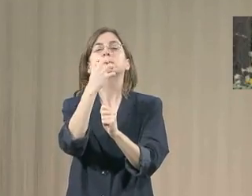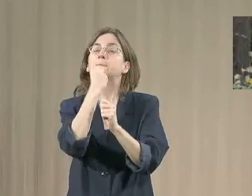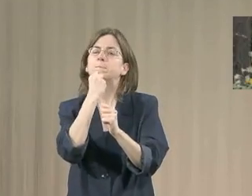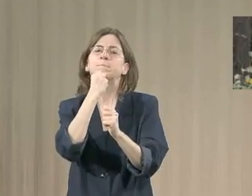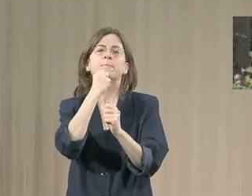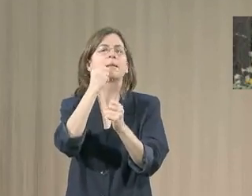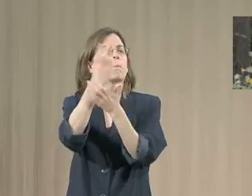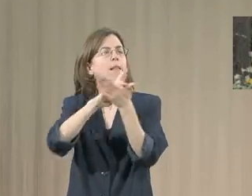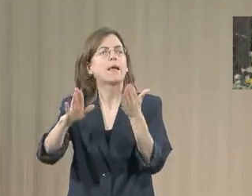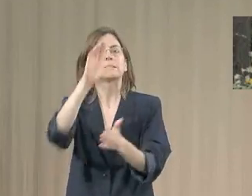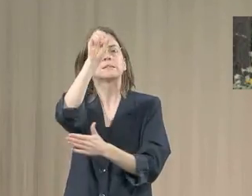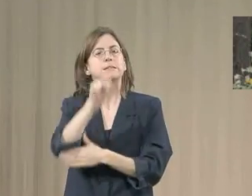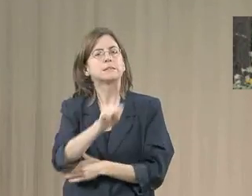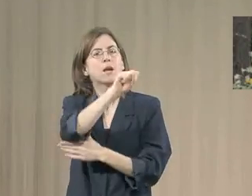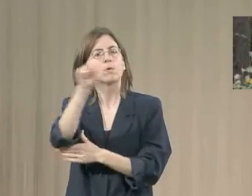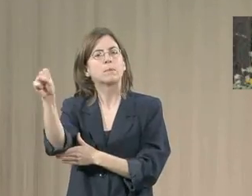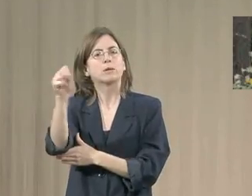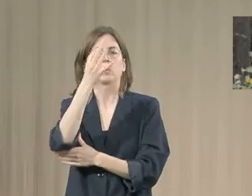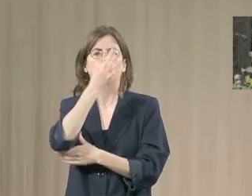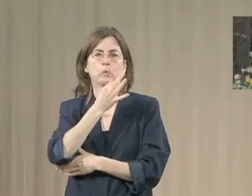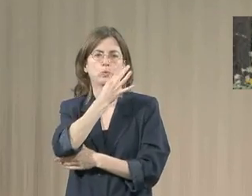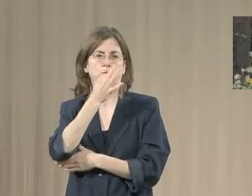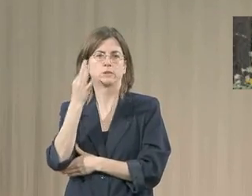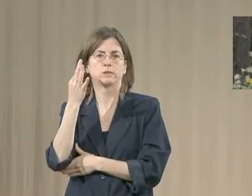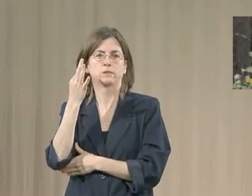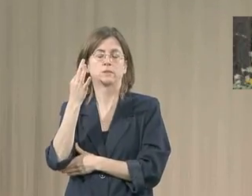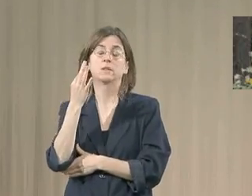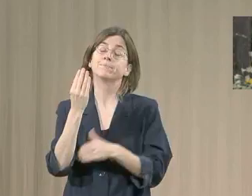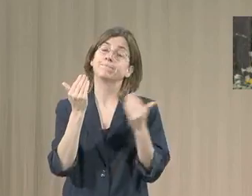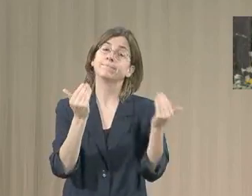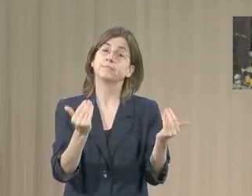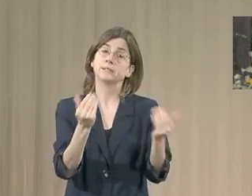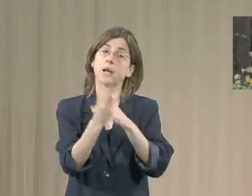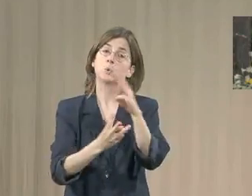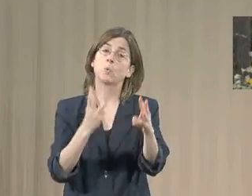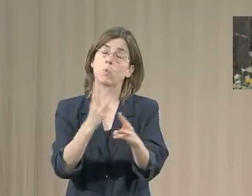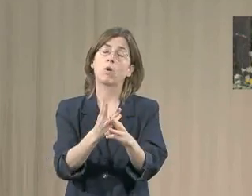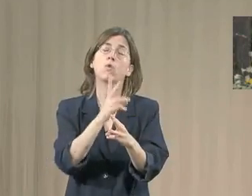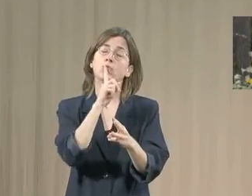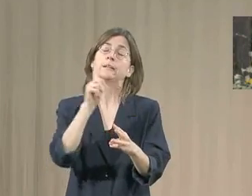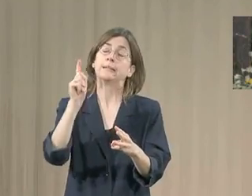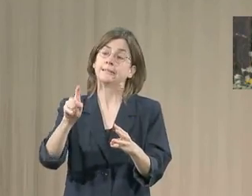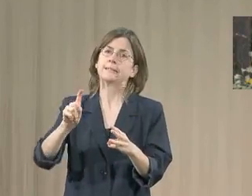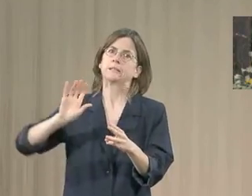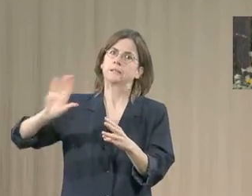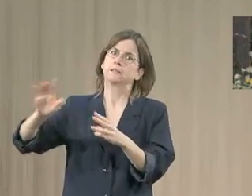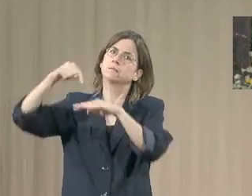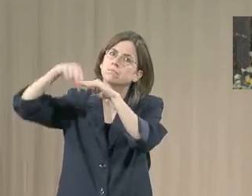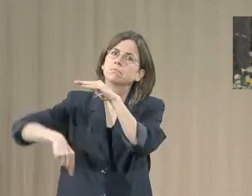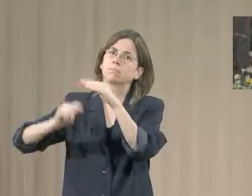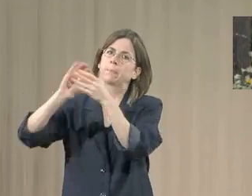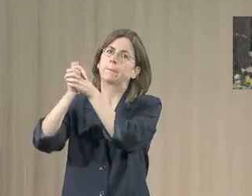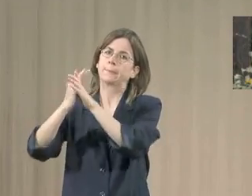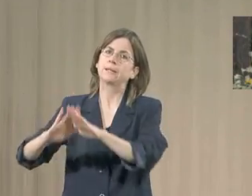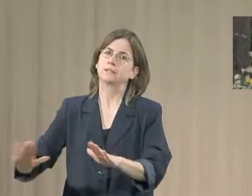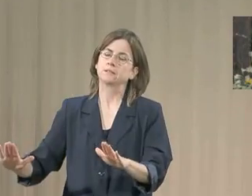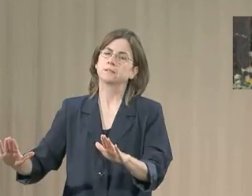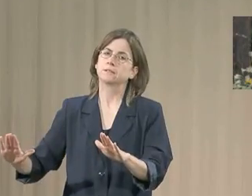in the most blessed sacrament, the Eucharist. The world today so greatly needs the peace